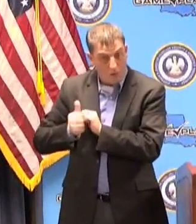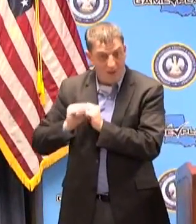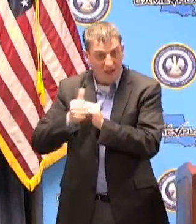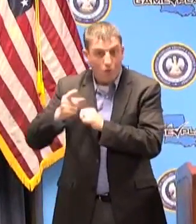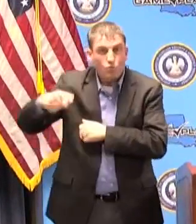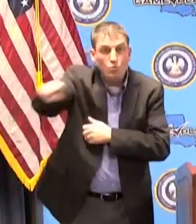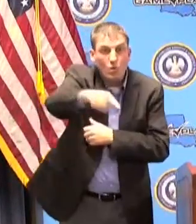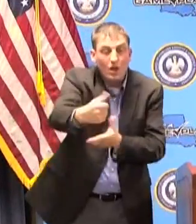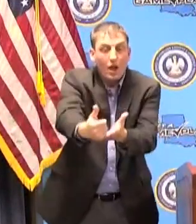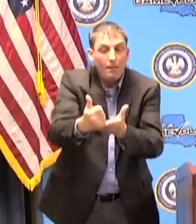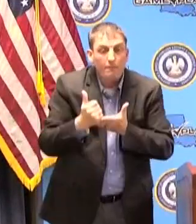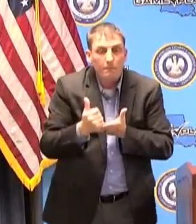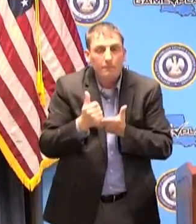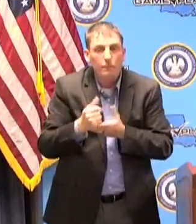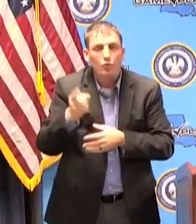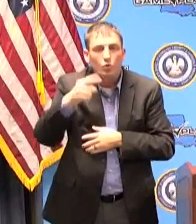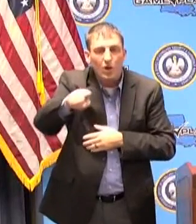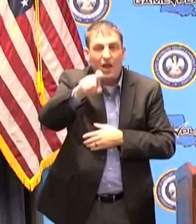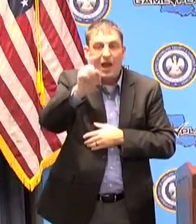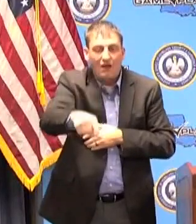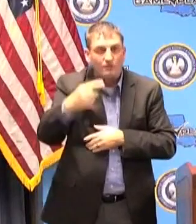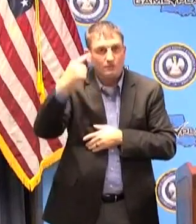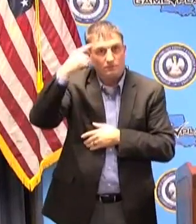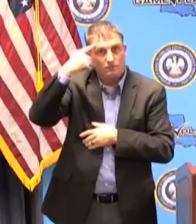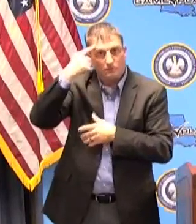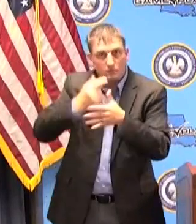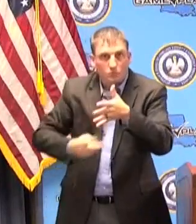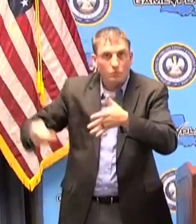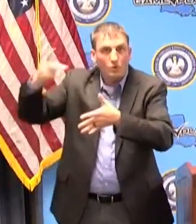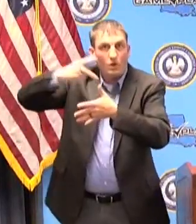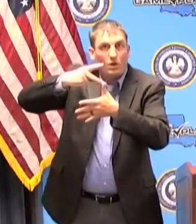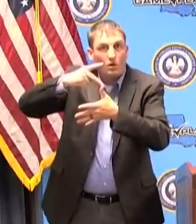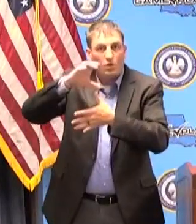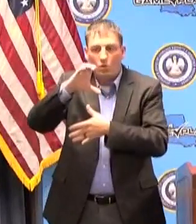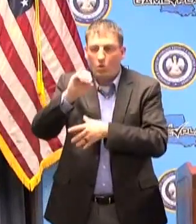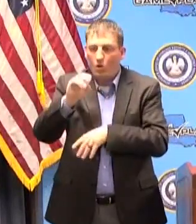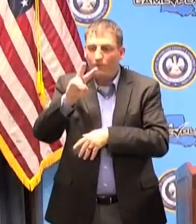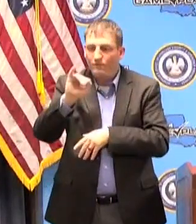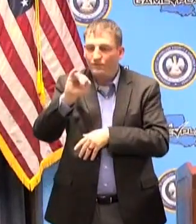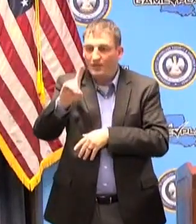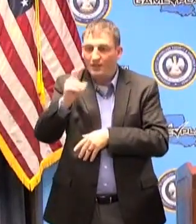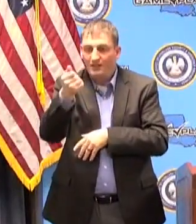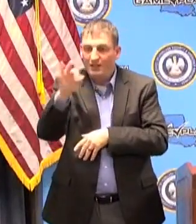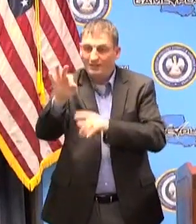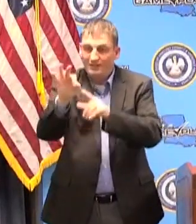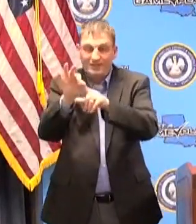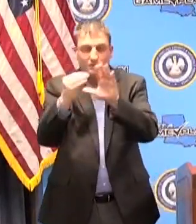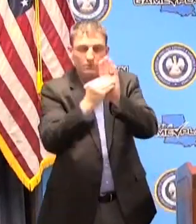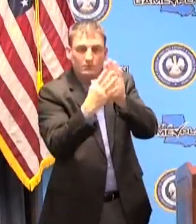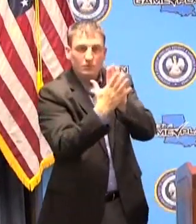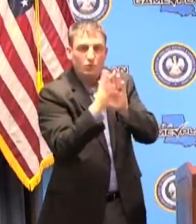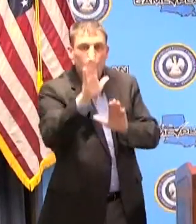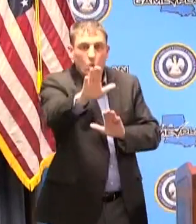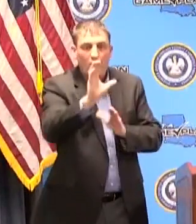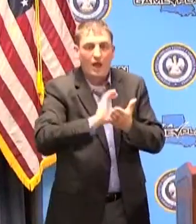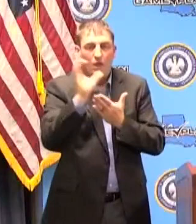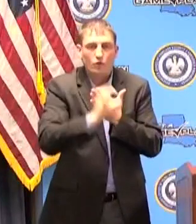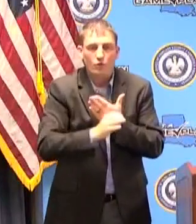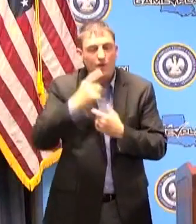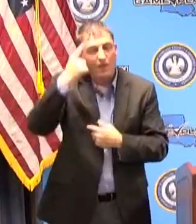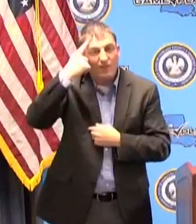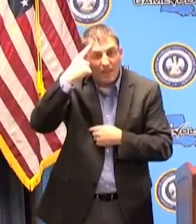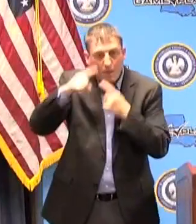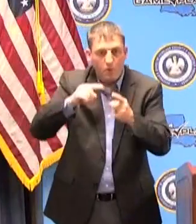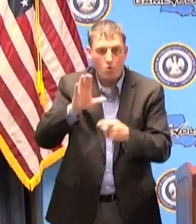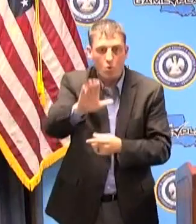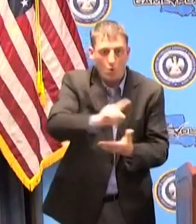you have to put covid 19 on your calendar you have to think about your week and think about every